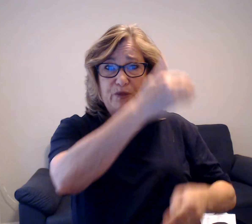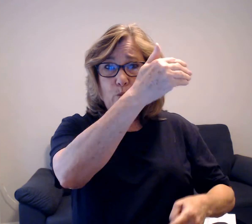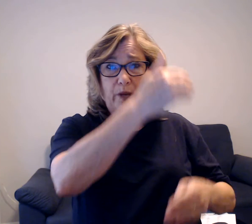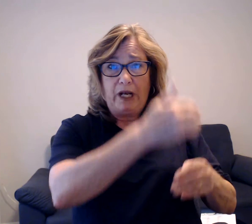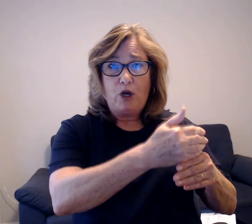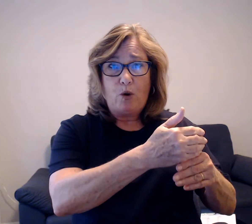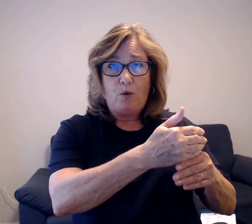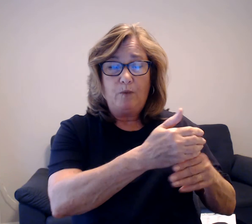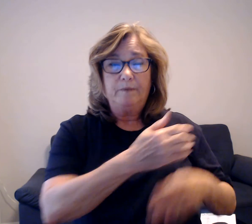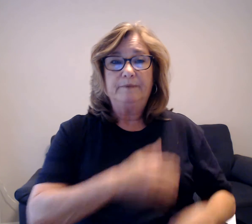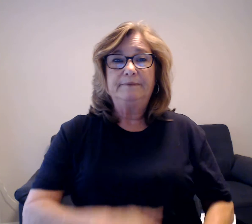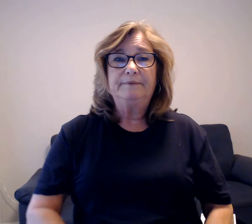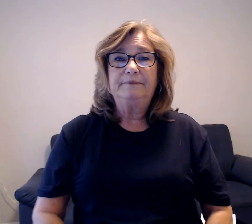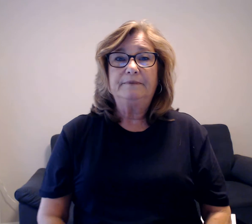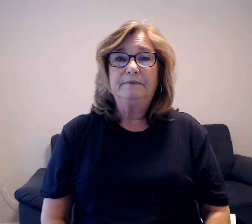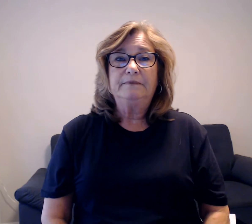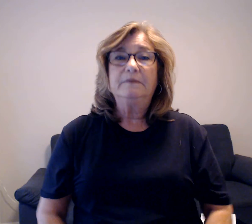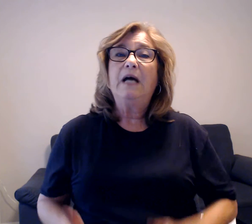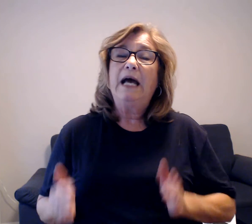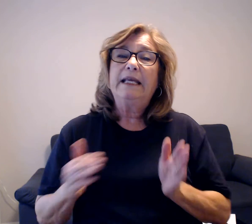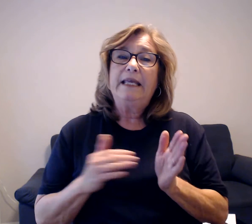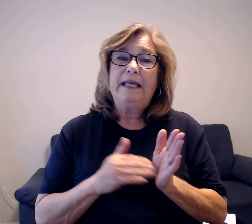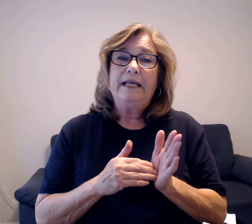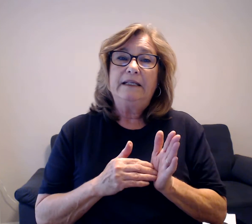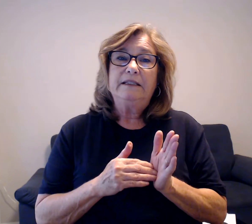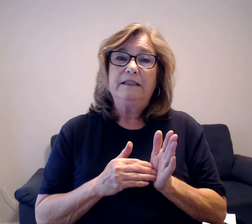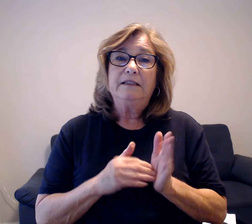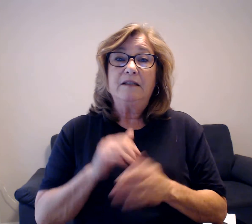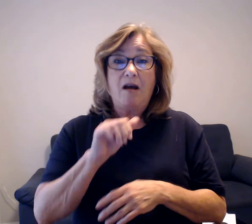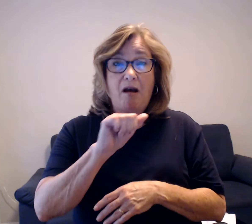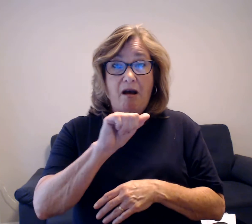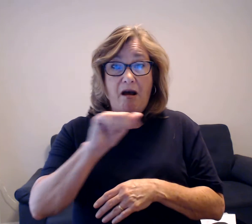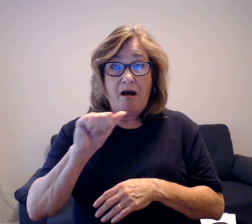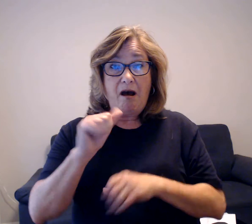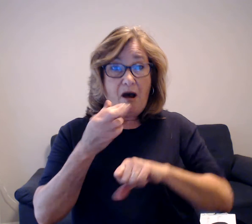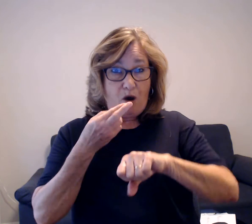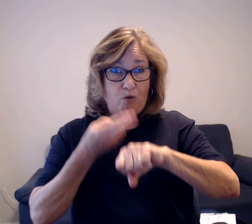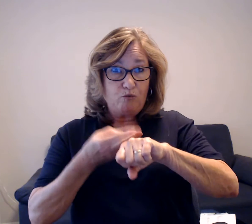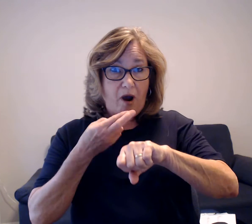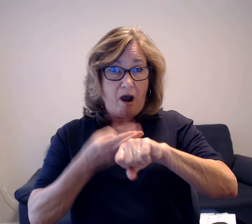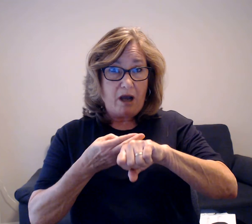Again. A rock hit the window.